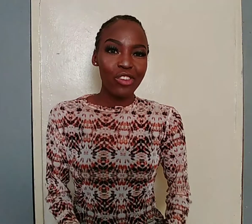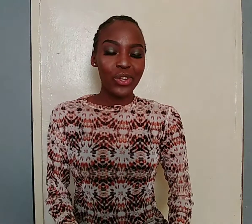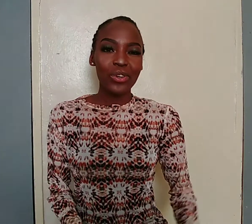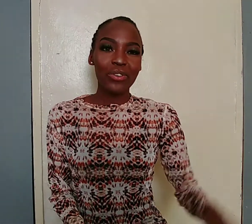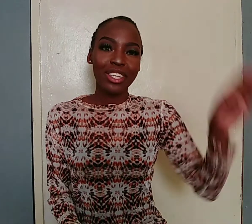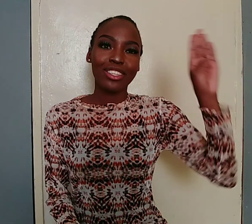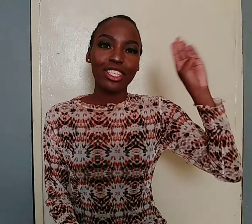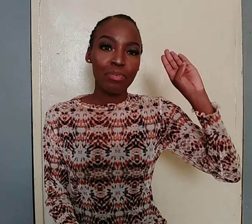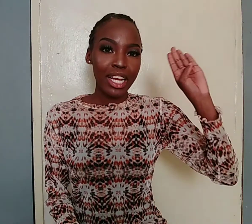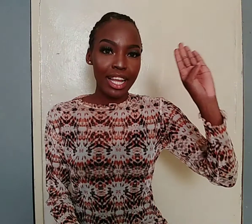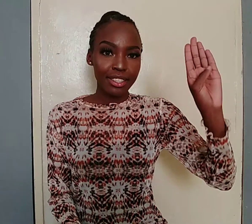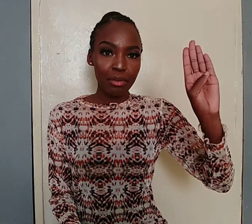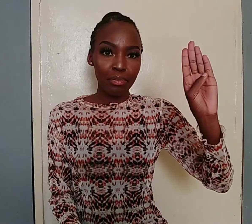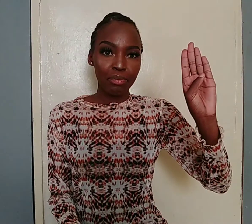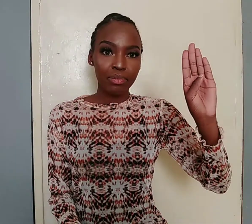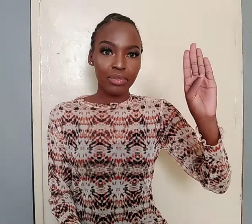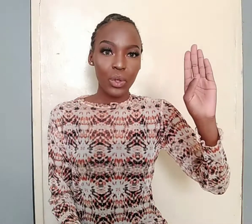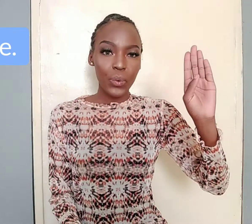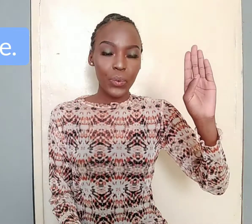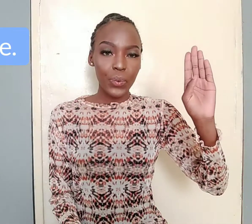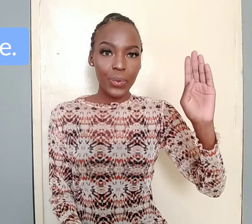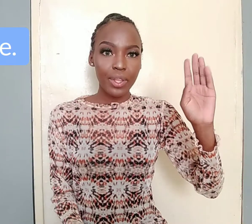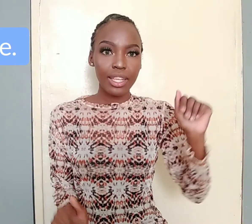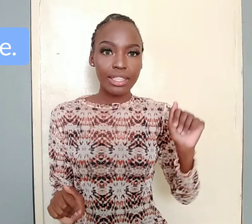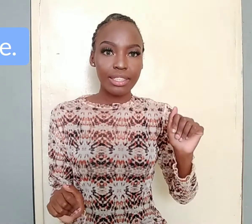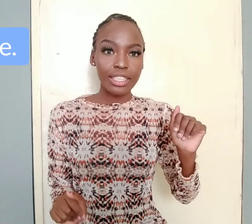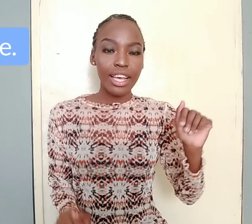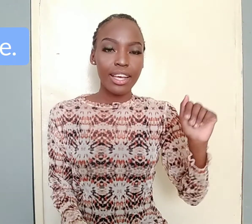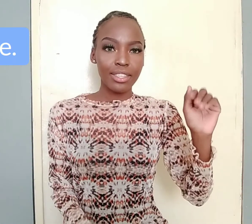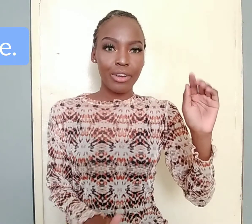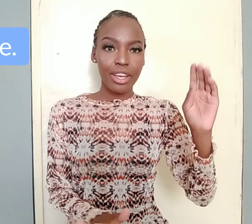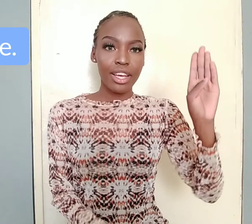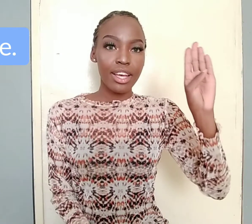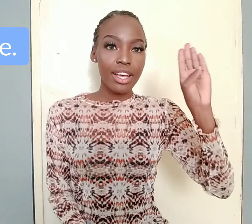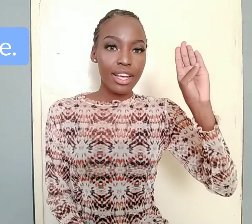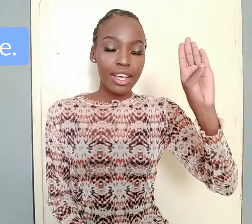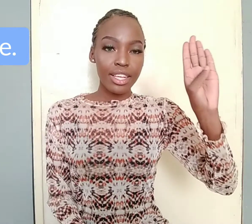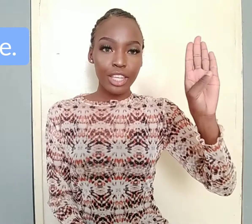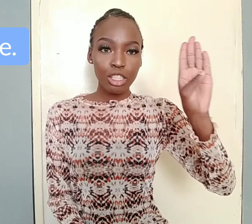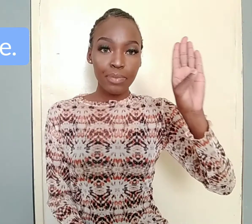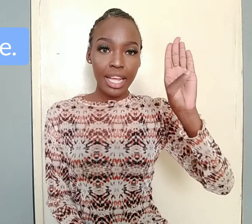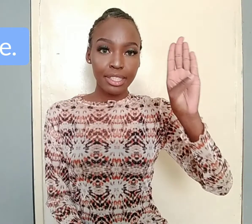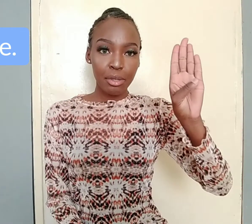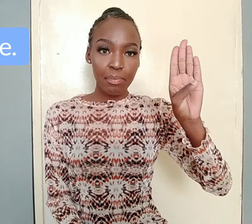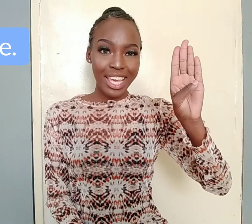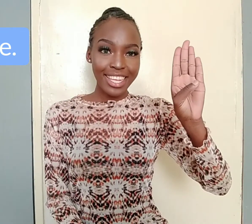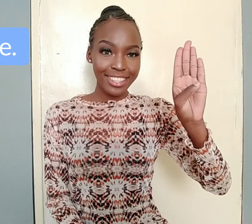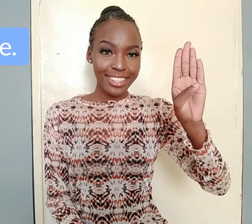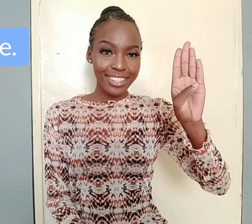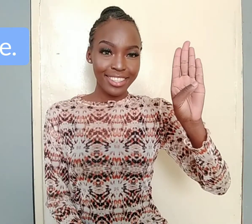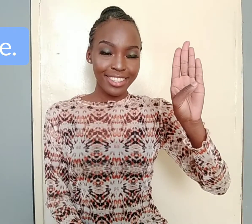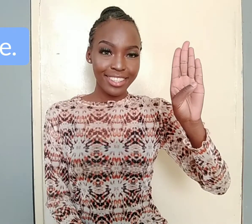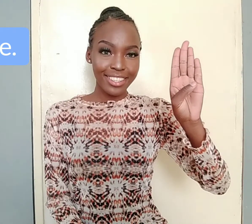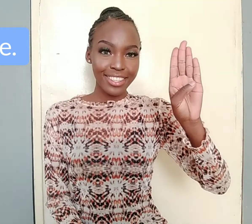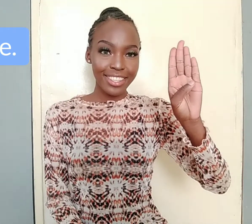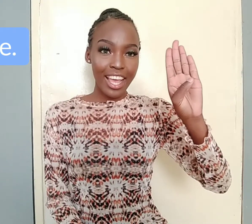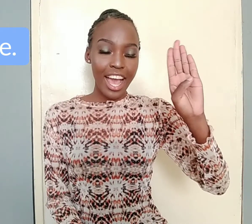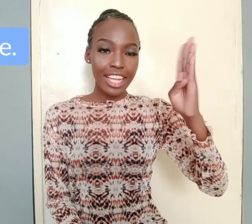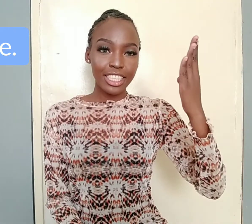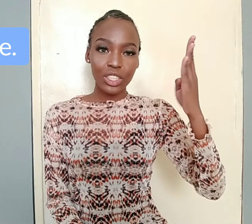It's going to be letter B. And just